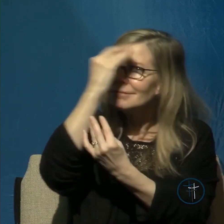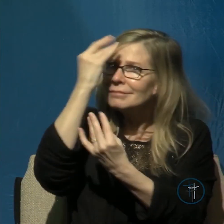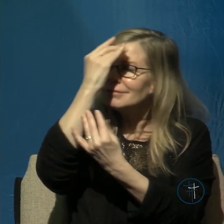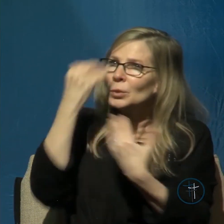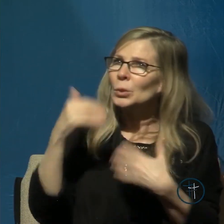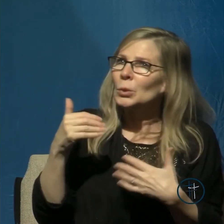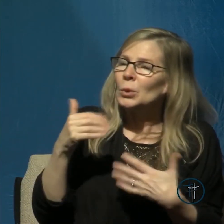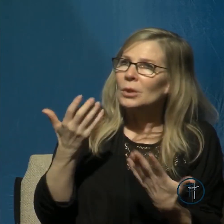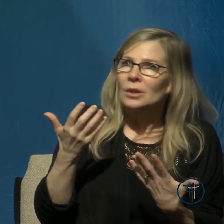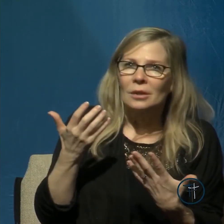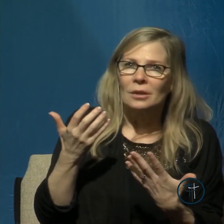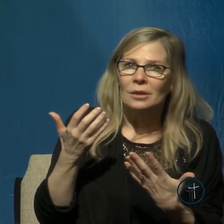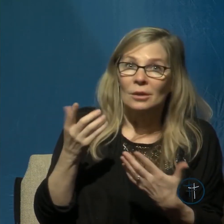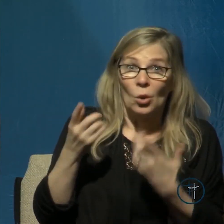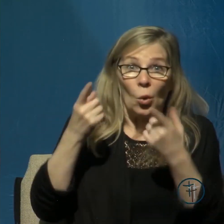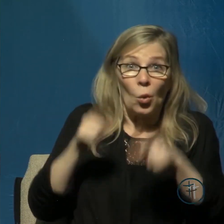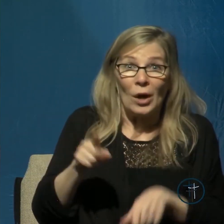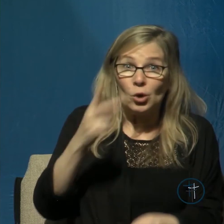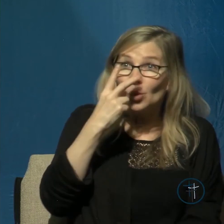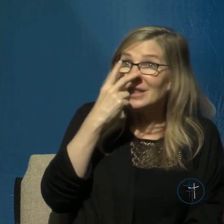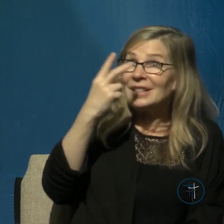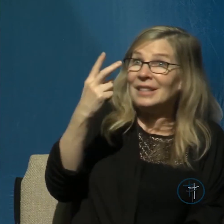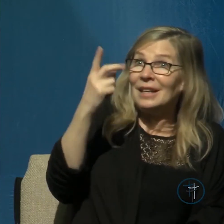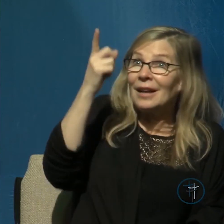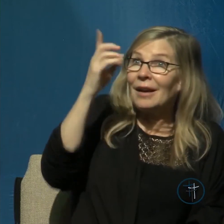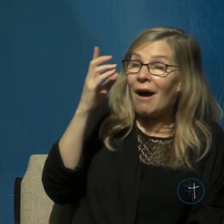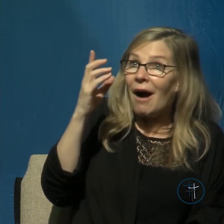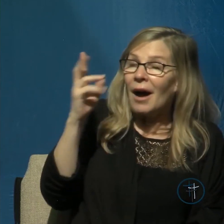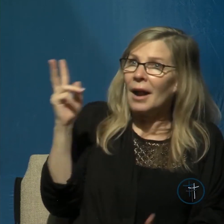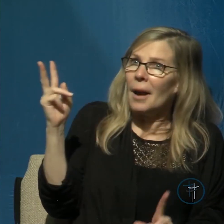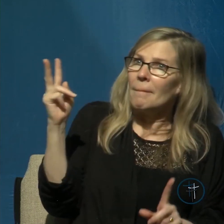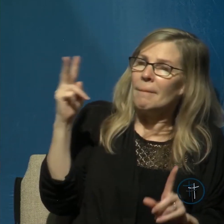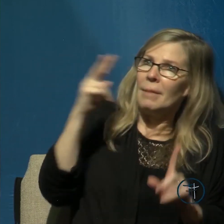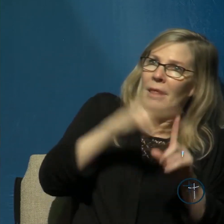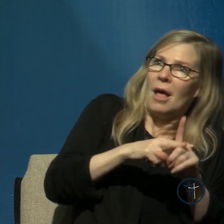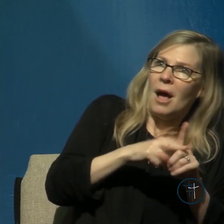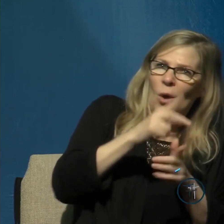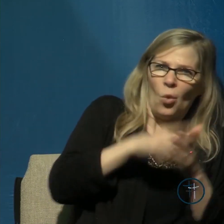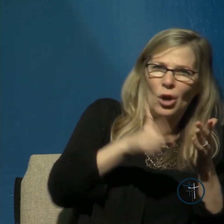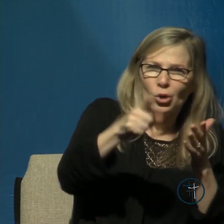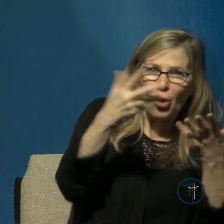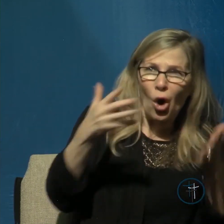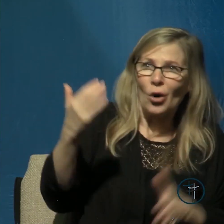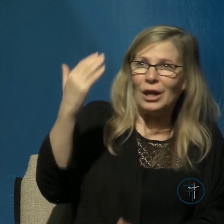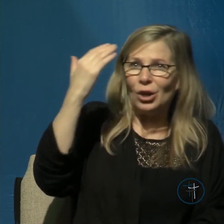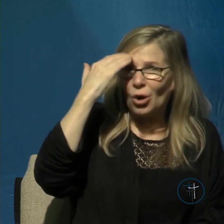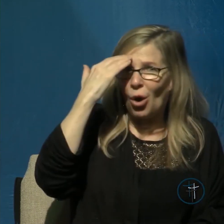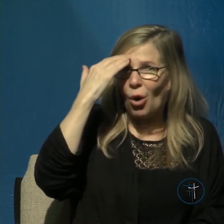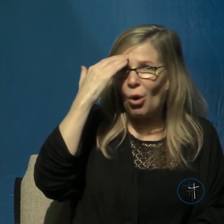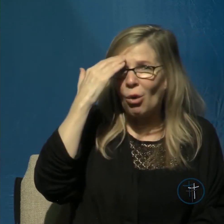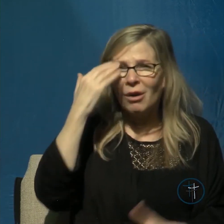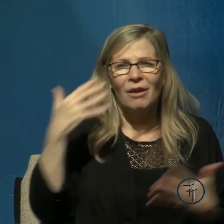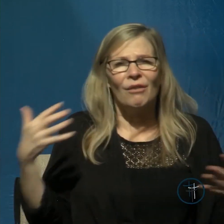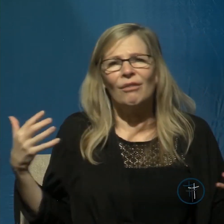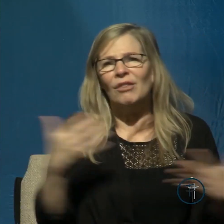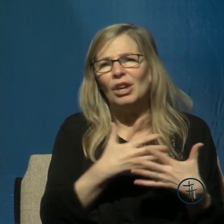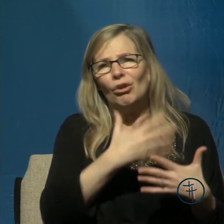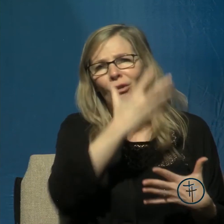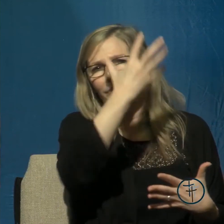when you see him and apply what you know about him you'll vanquish all your your fears that's the